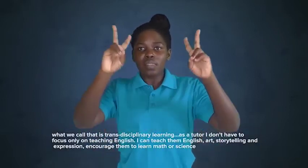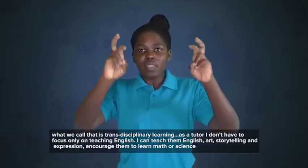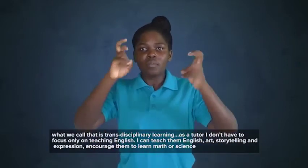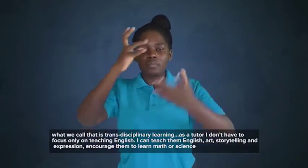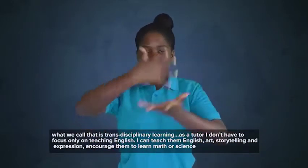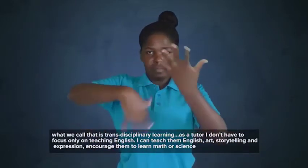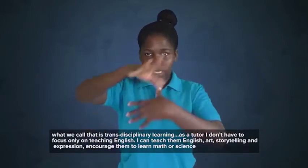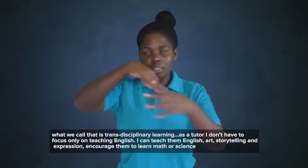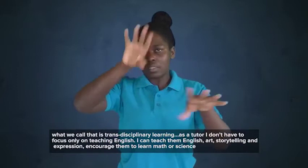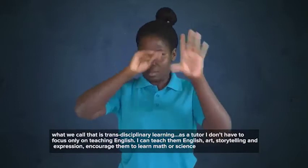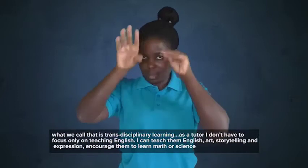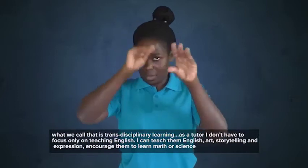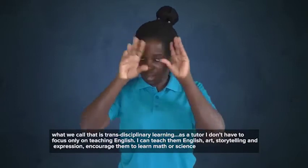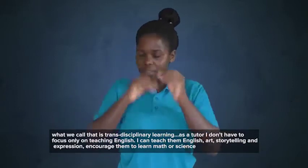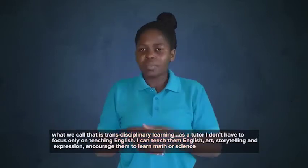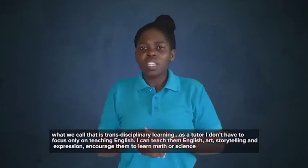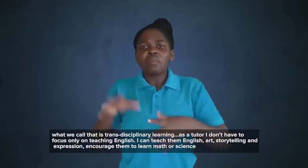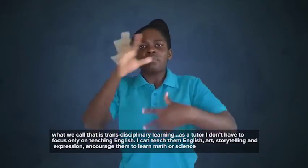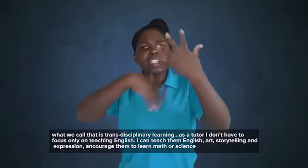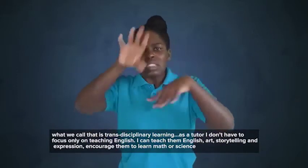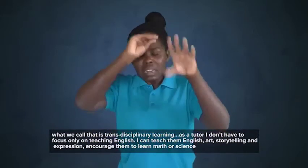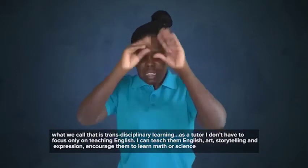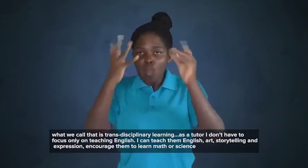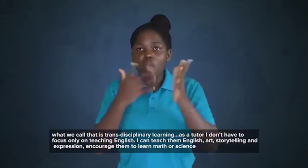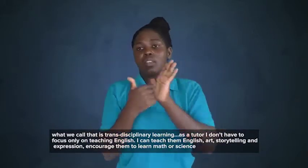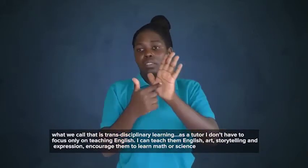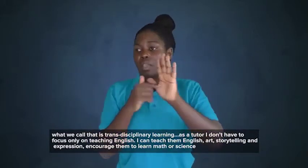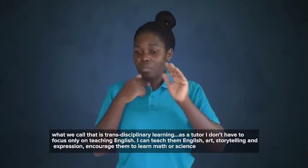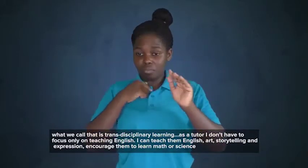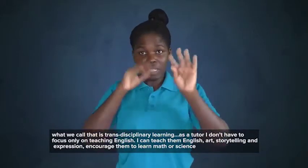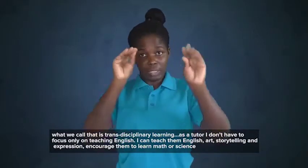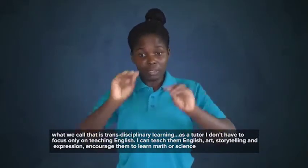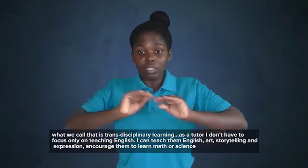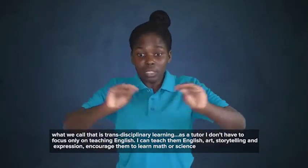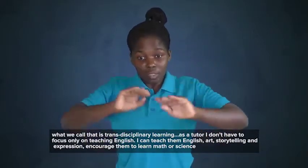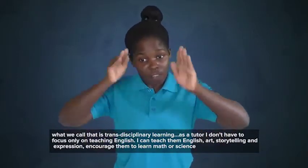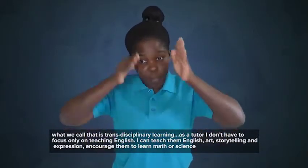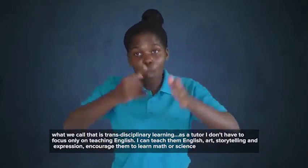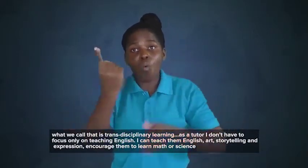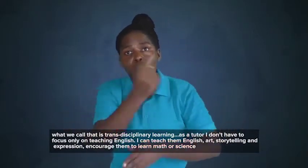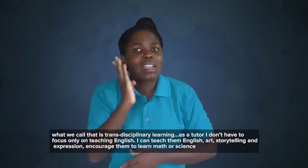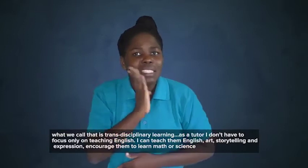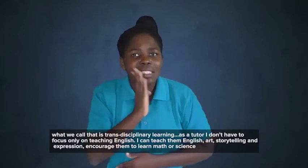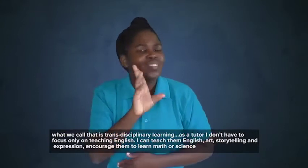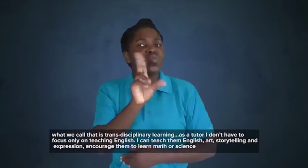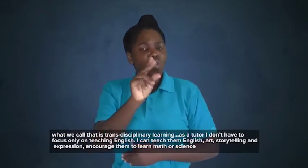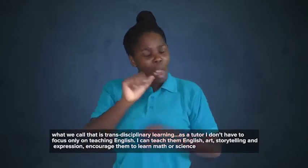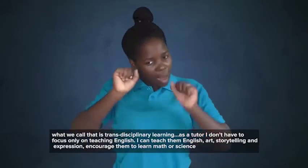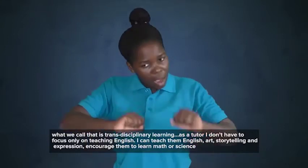What we call that is transdisciplinary learning. I would give an example of, as a teacher, I don't have to